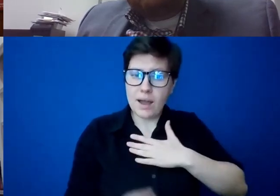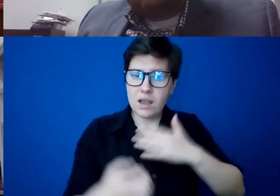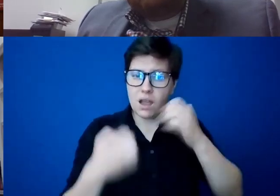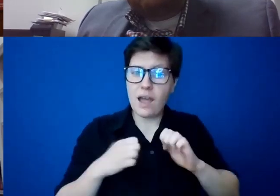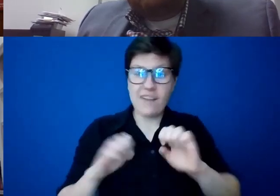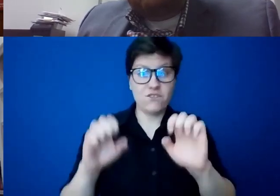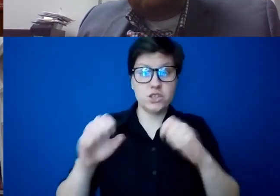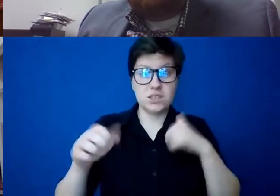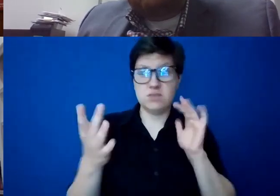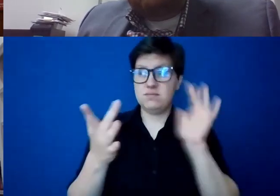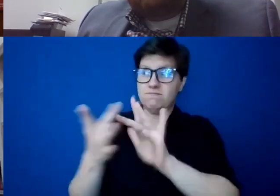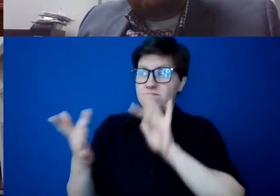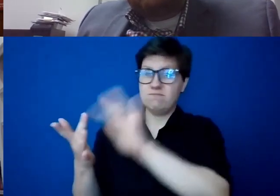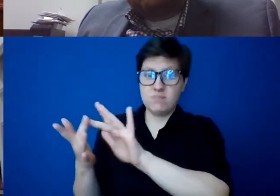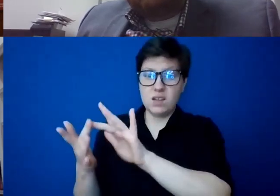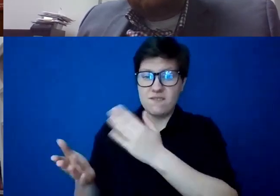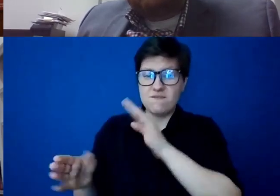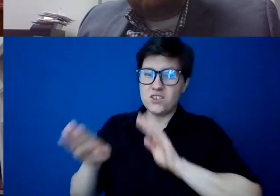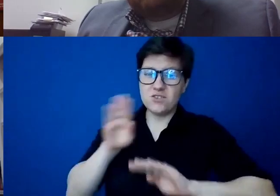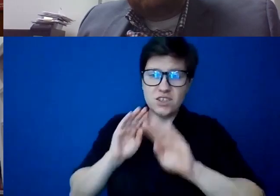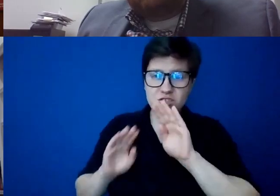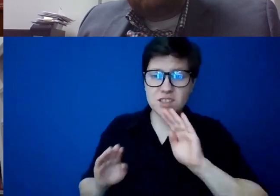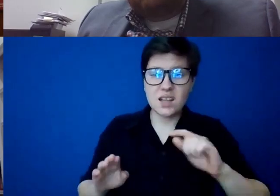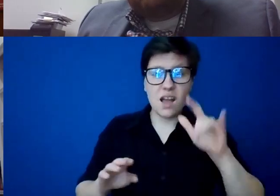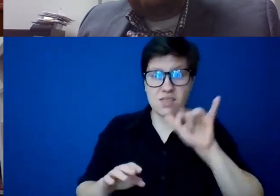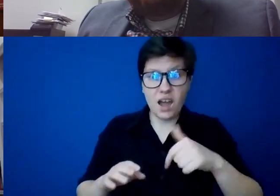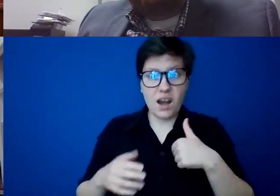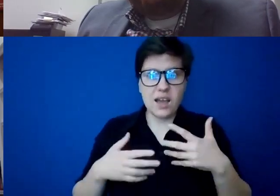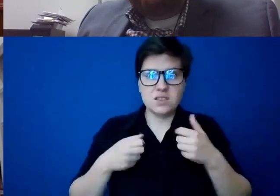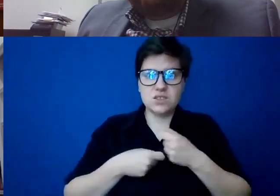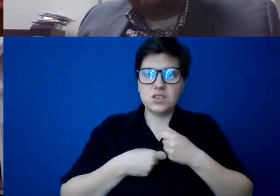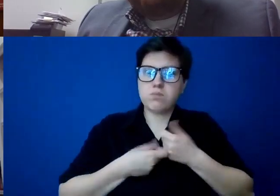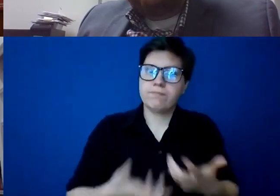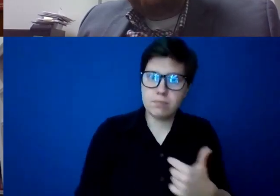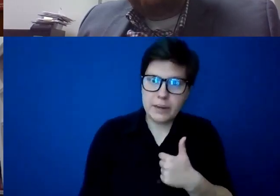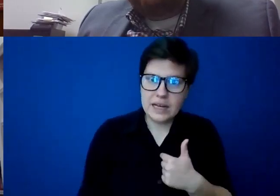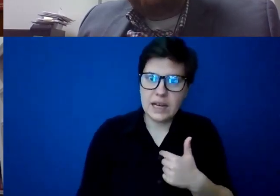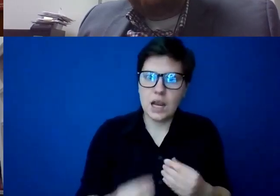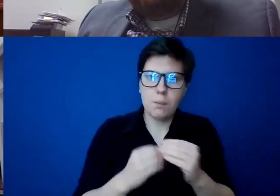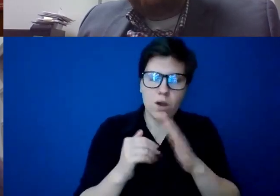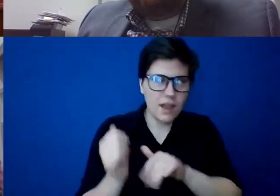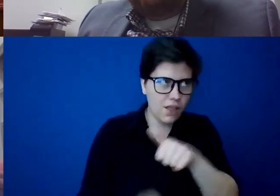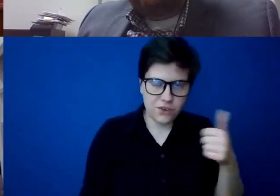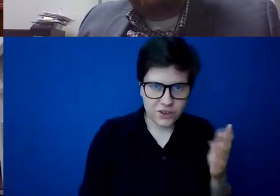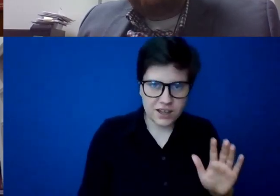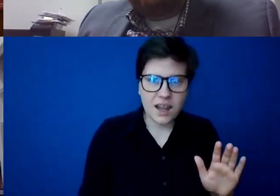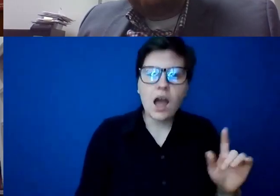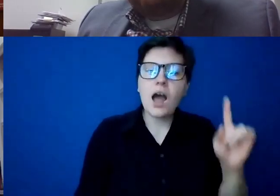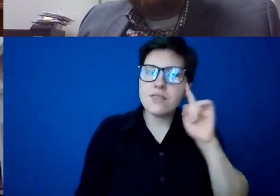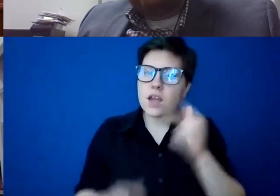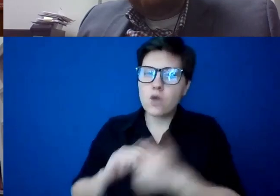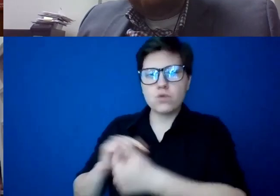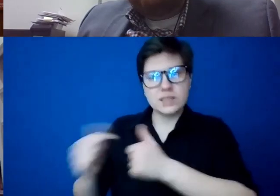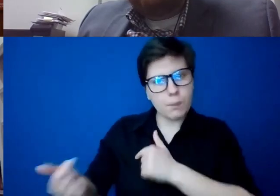reach out to people and the frustrations have brought me to my knees more than anything. And so I think there's a reciprocal nature. It's